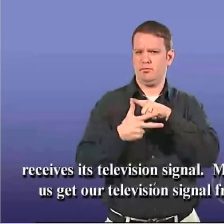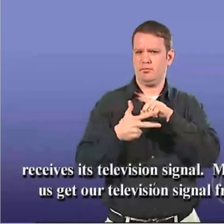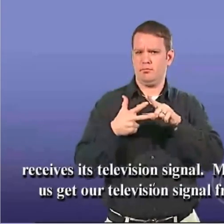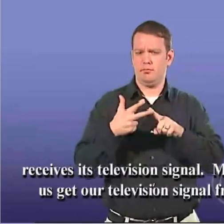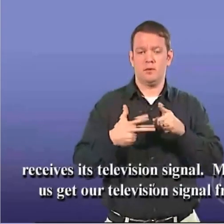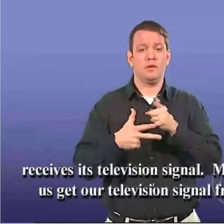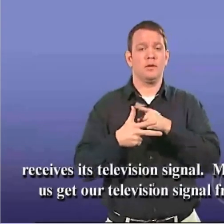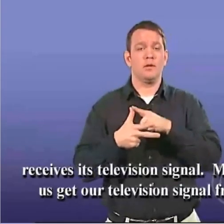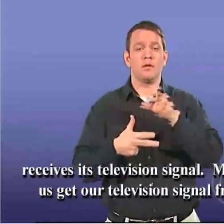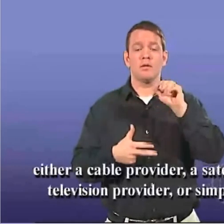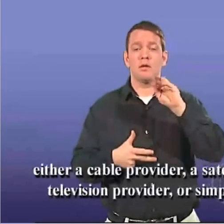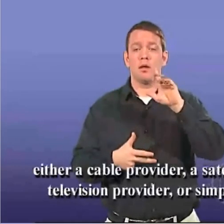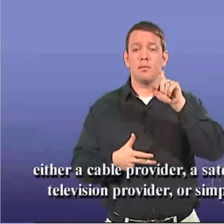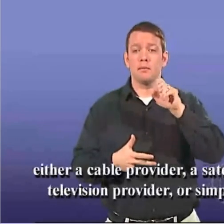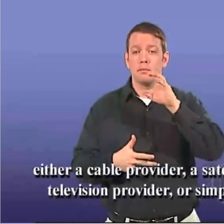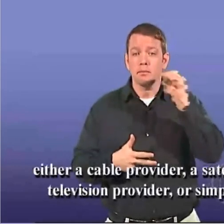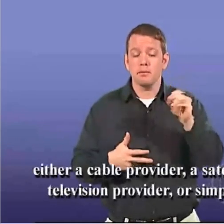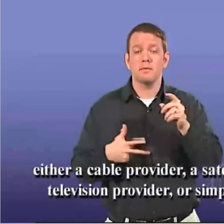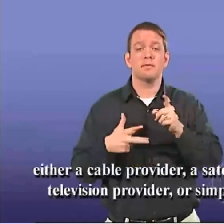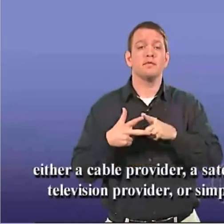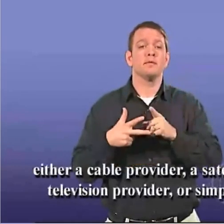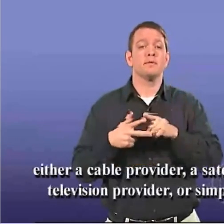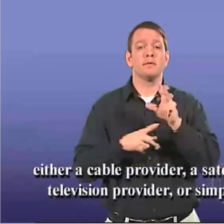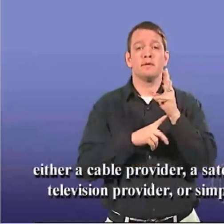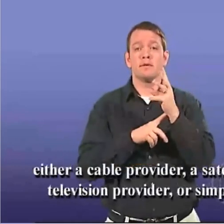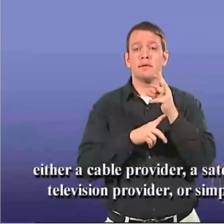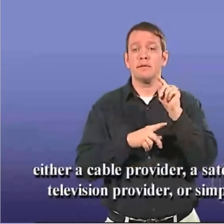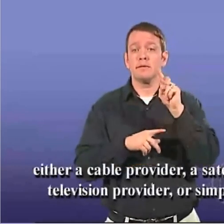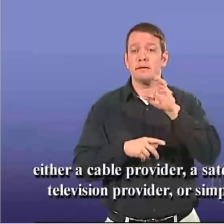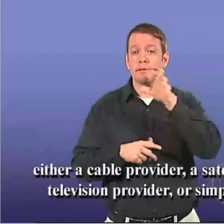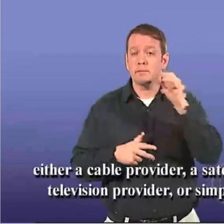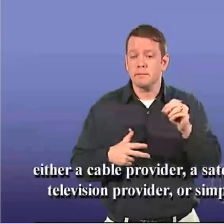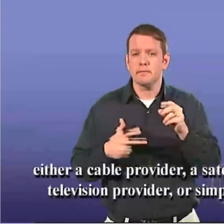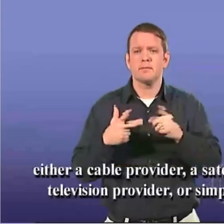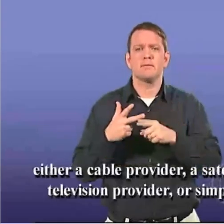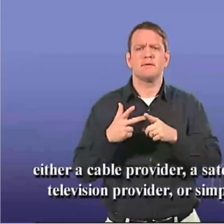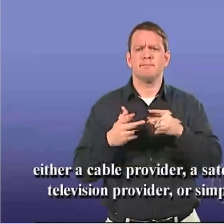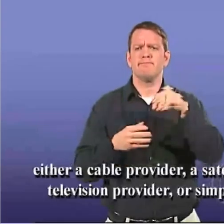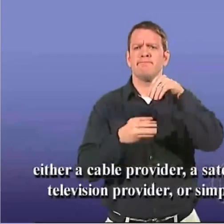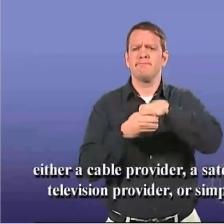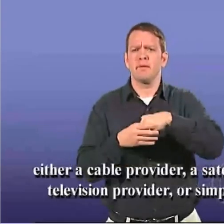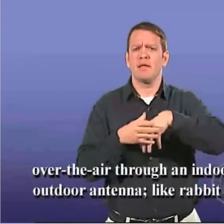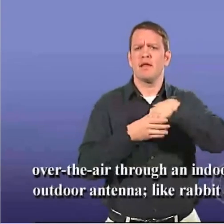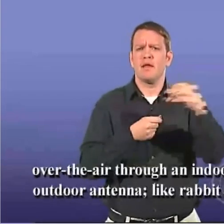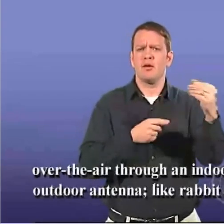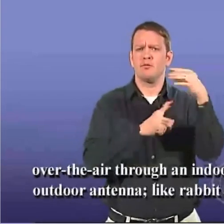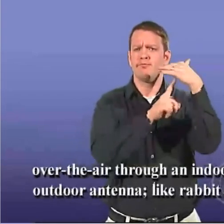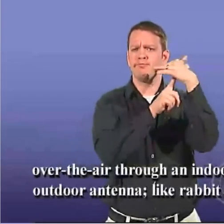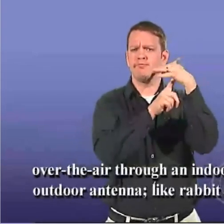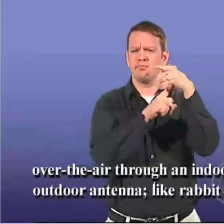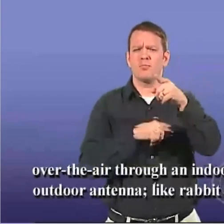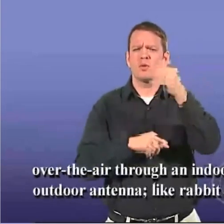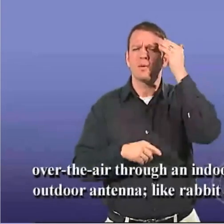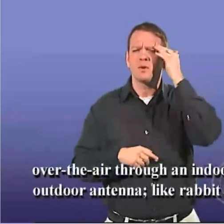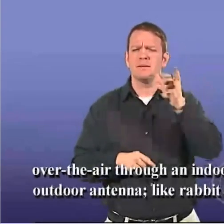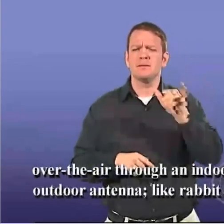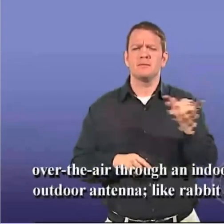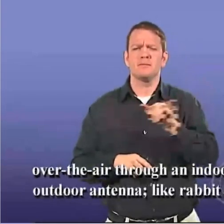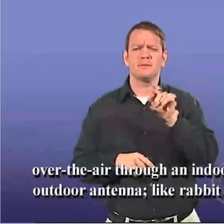signal from either a cable provider, a satellite television provider, or simply over the air through an indoor or